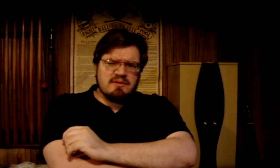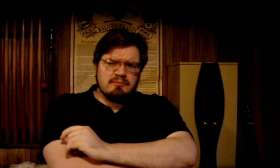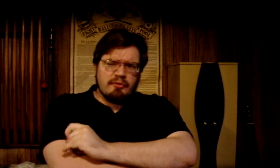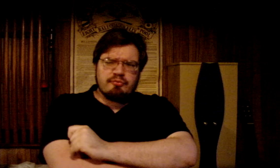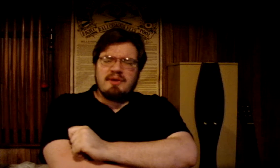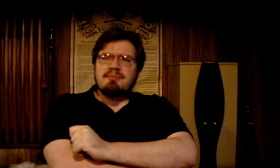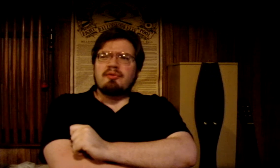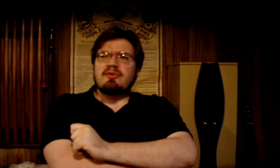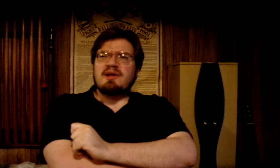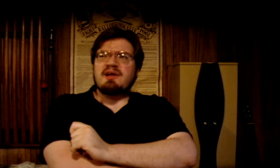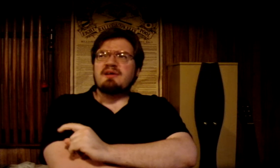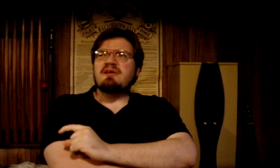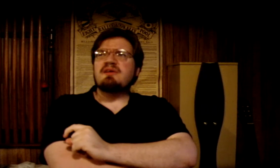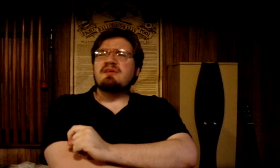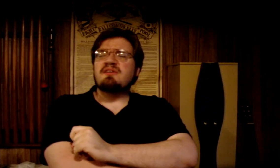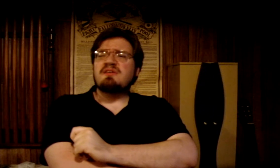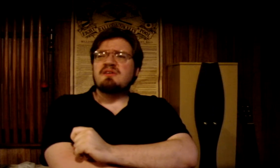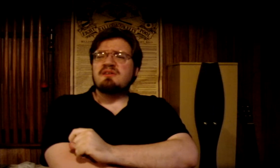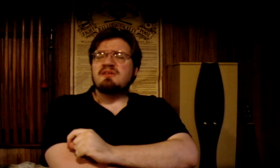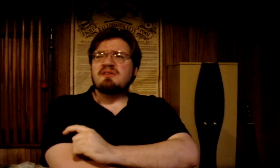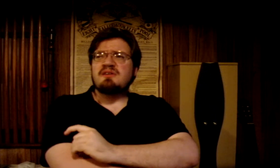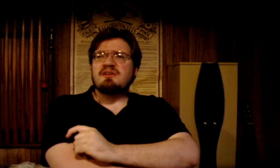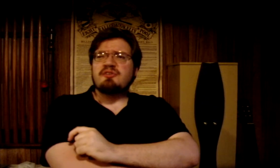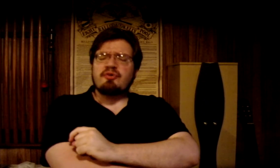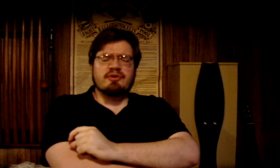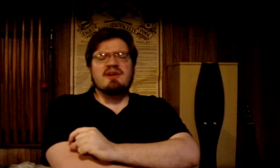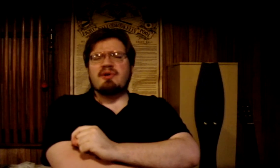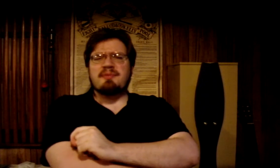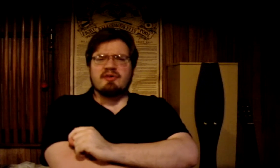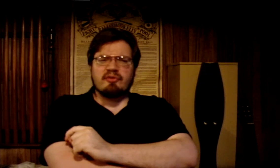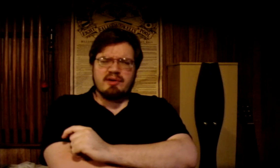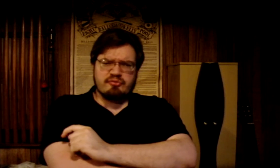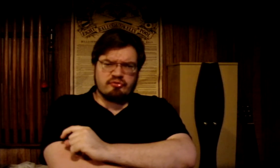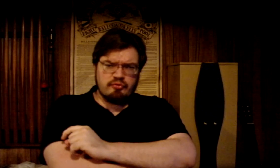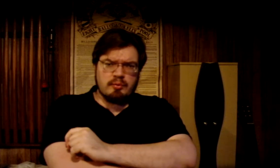Most people don't cover up their crimes too well.